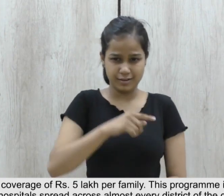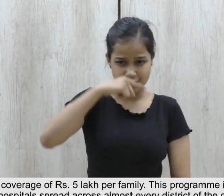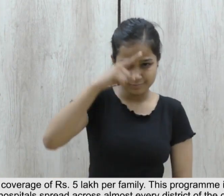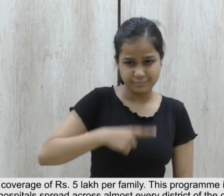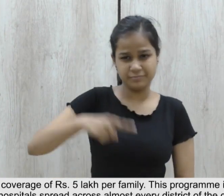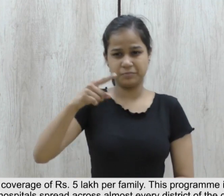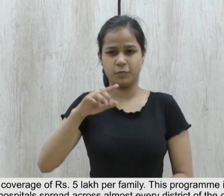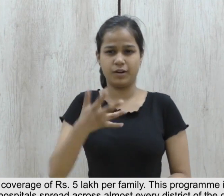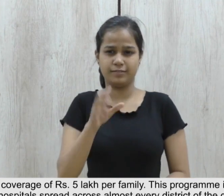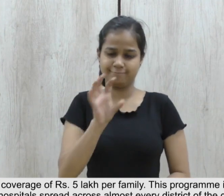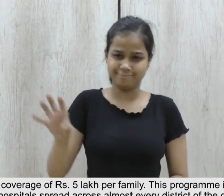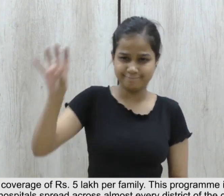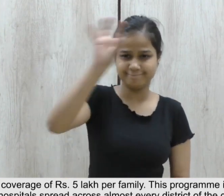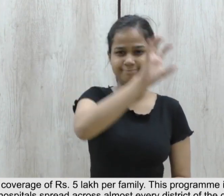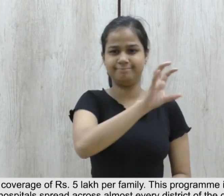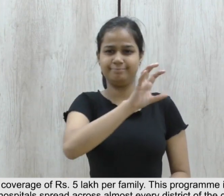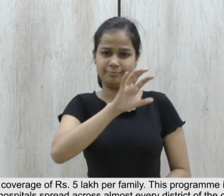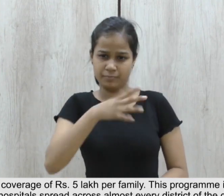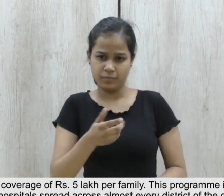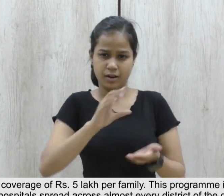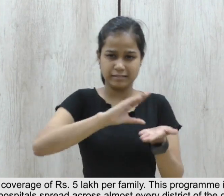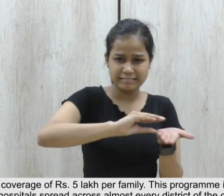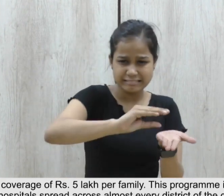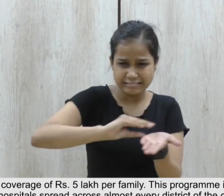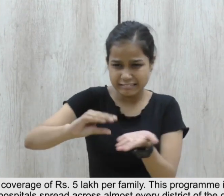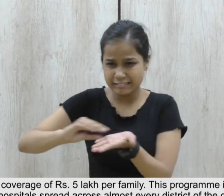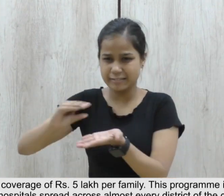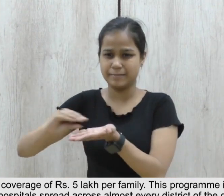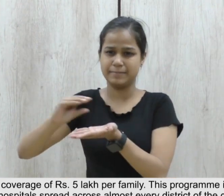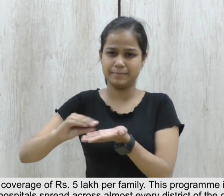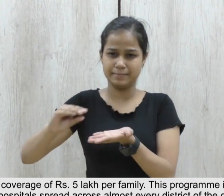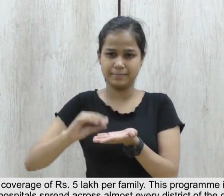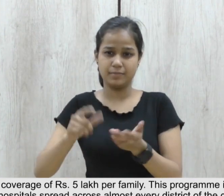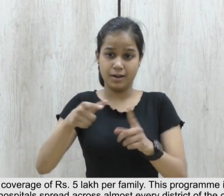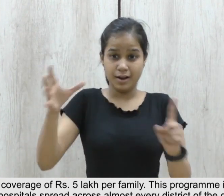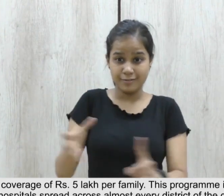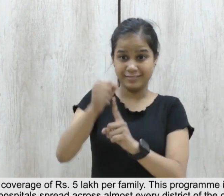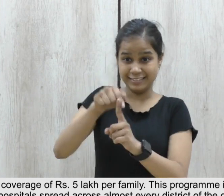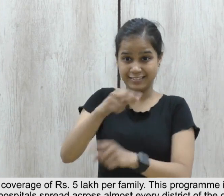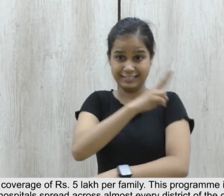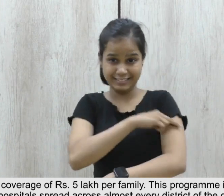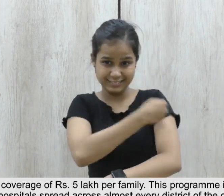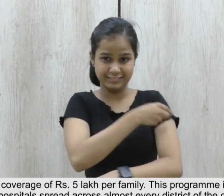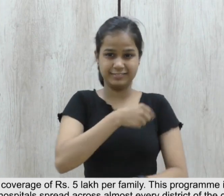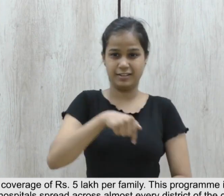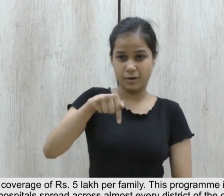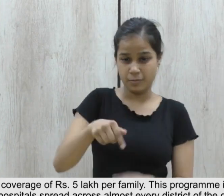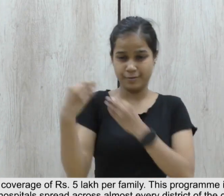program is being implemented through a network of hospitals spread across almost every